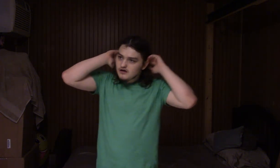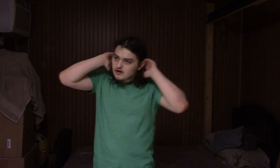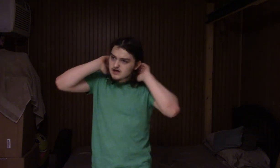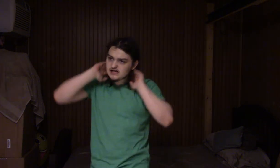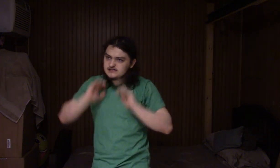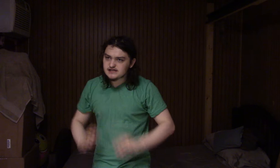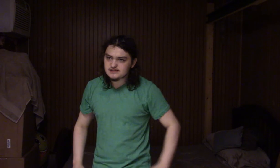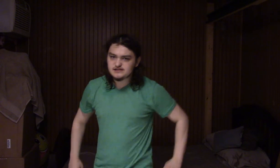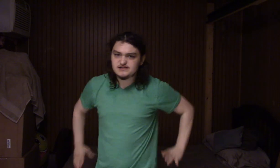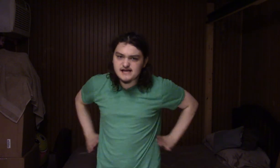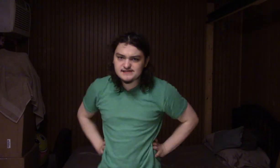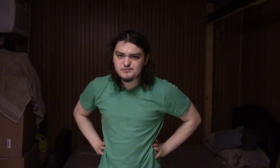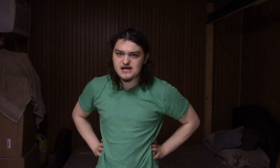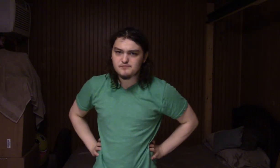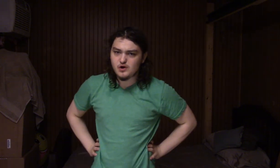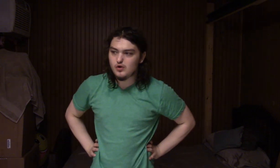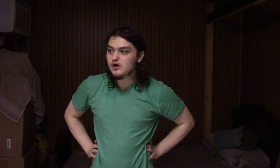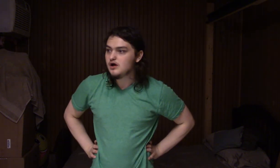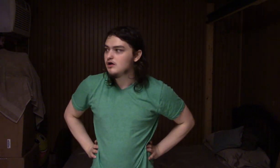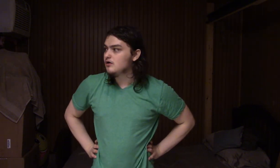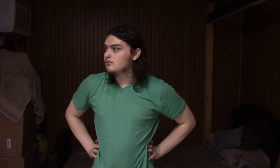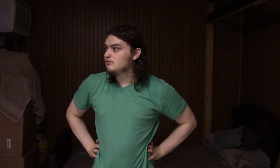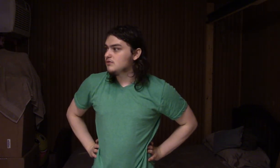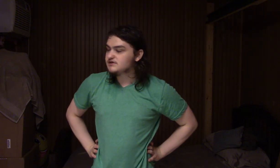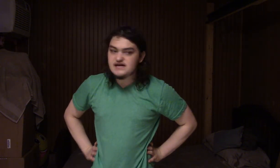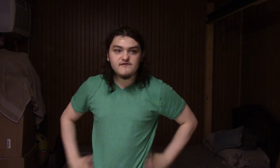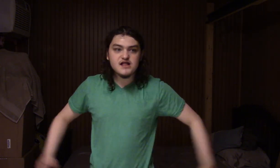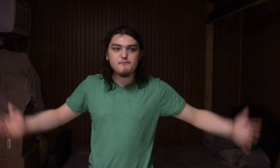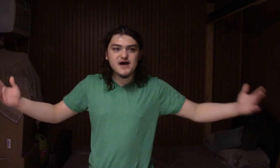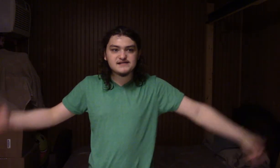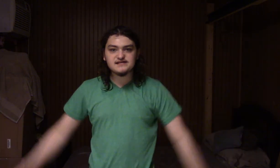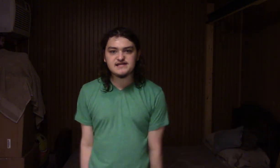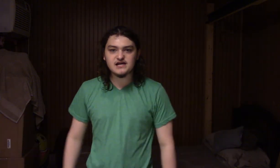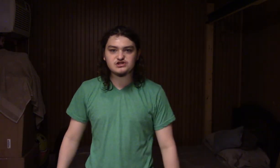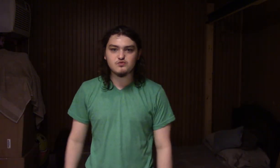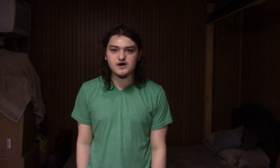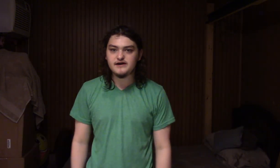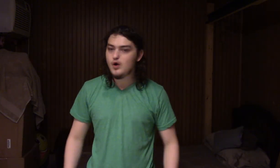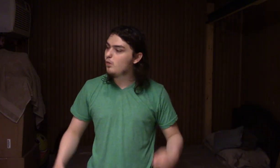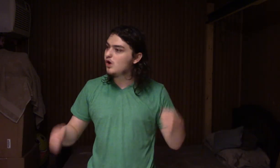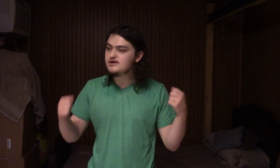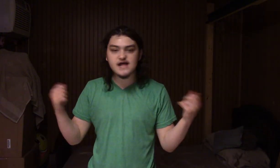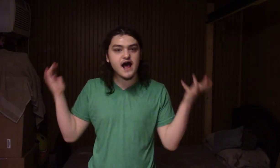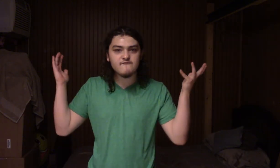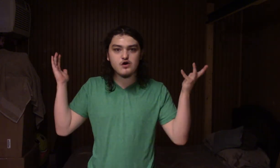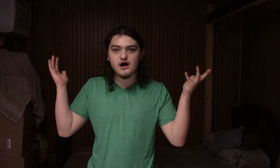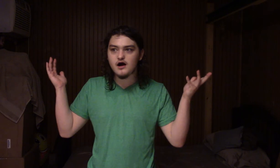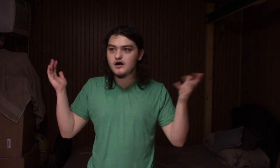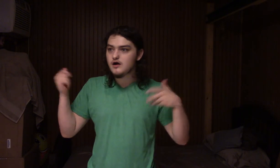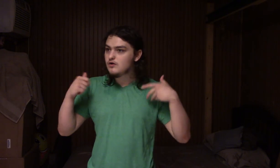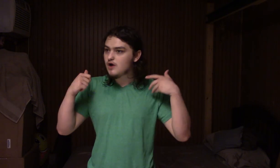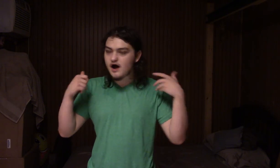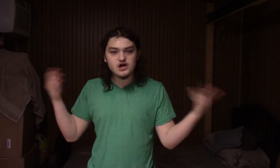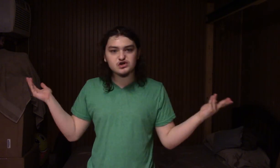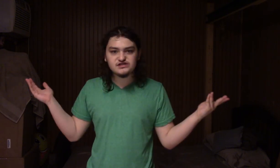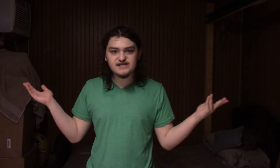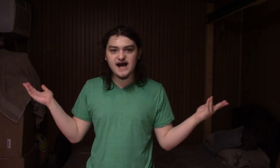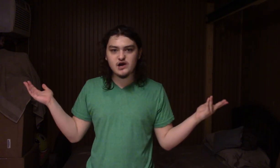Because, seuss people, even the best intentioned one, will never understand our